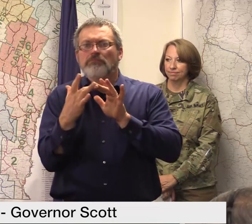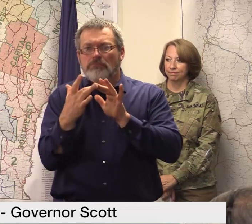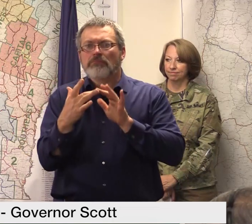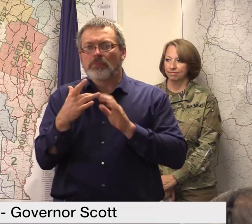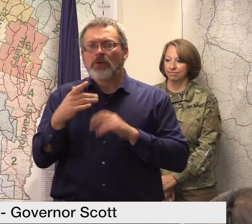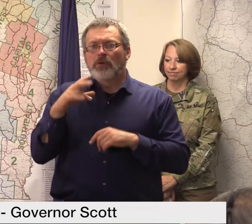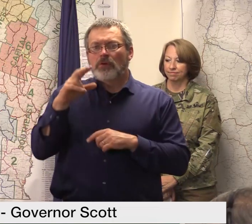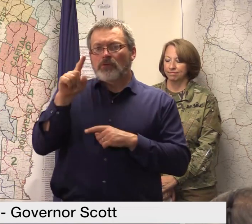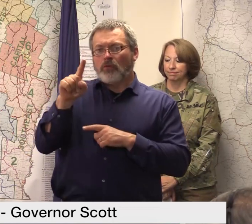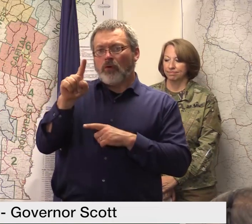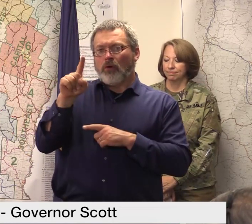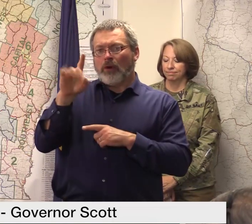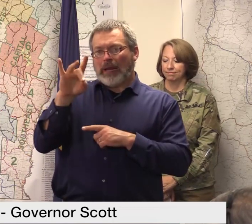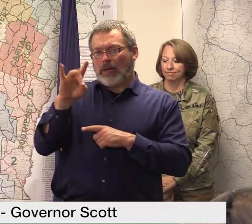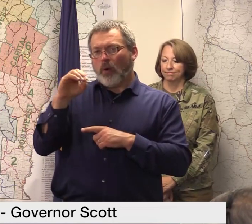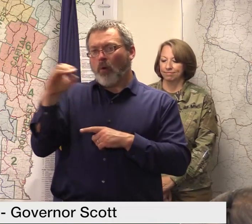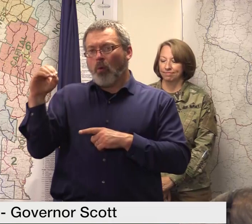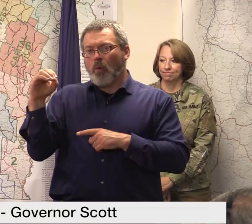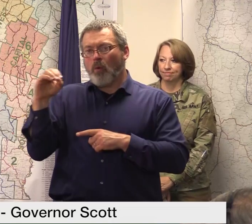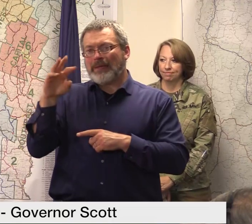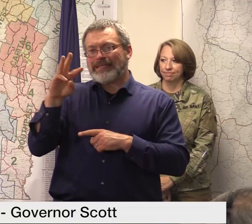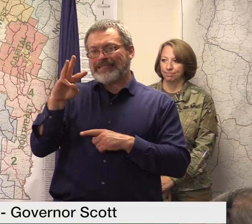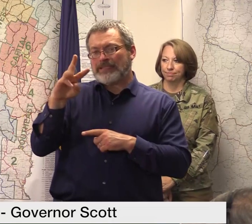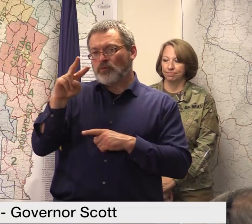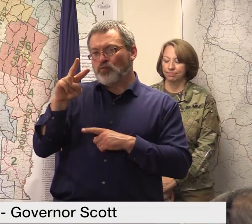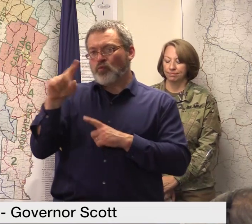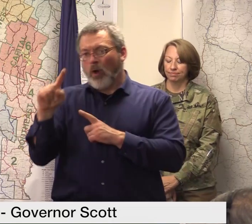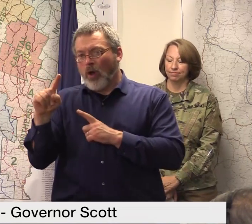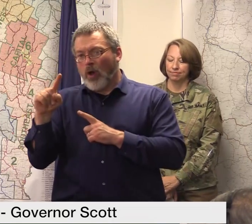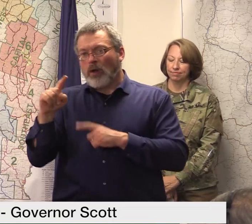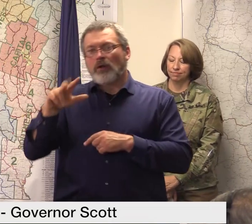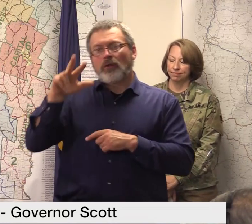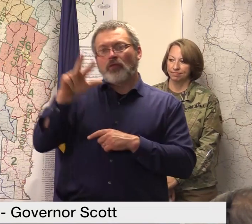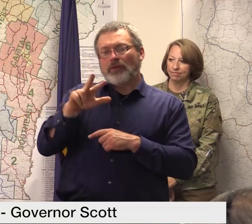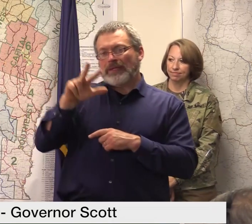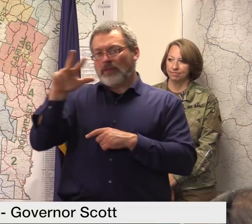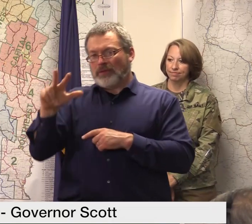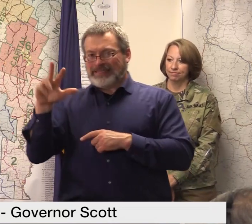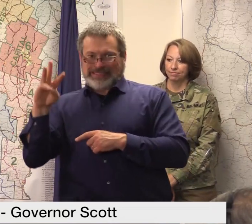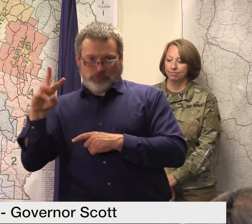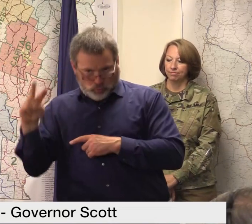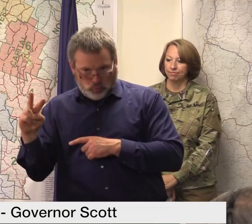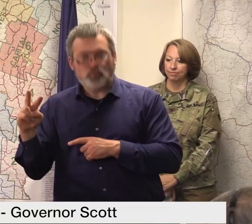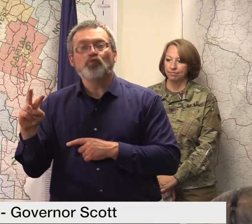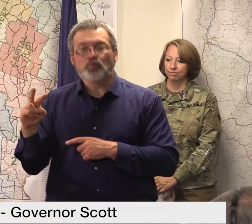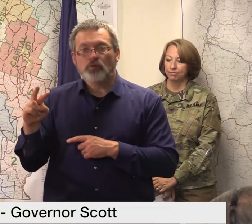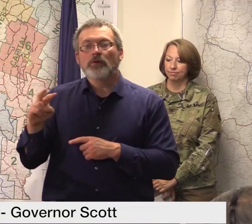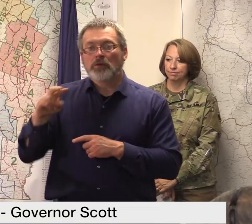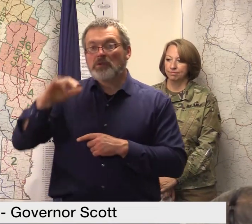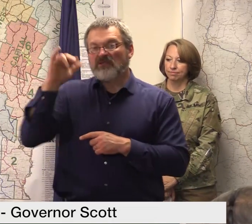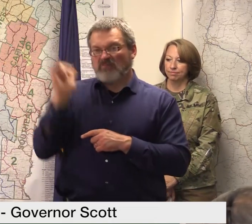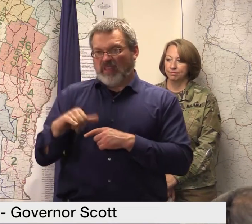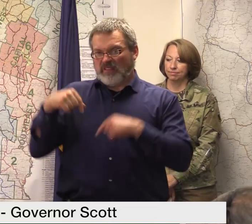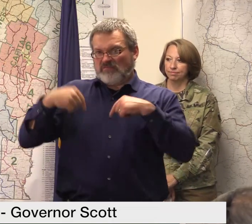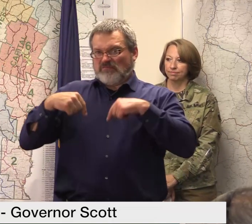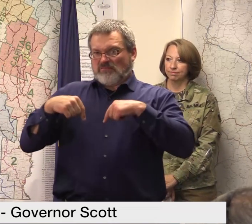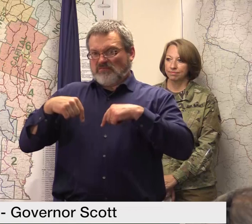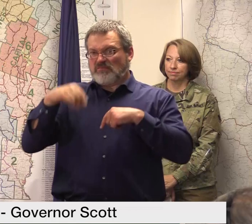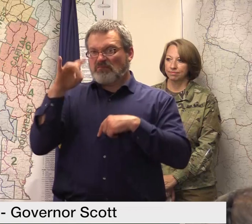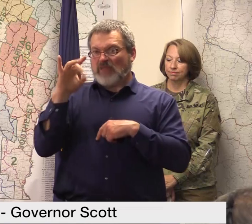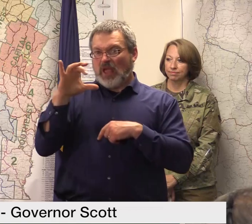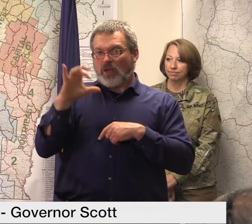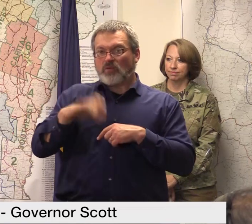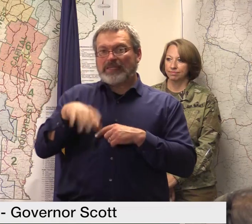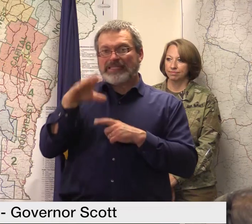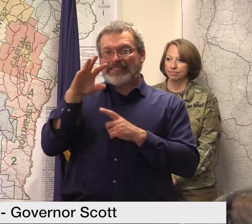at 1-800-621-3362 1-800-621 FEMA